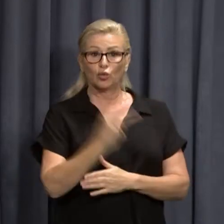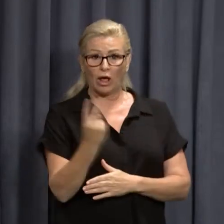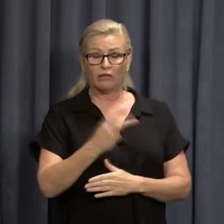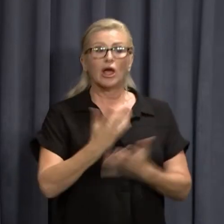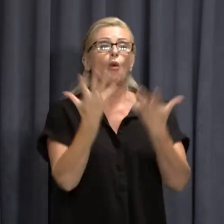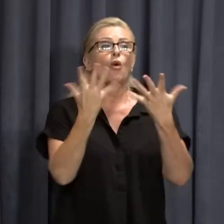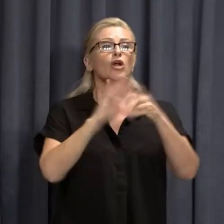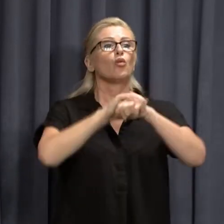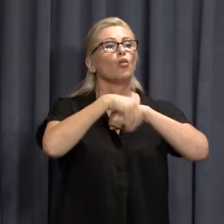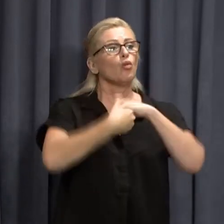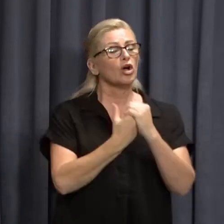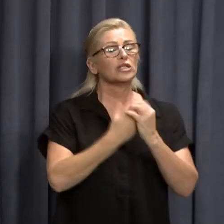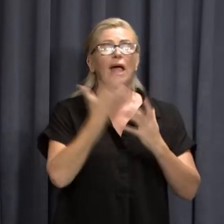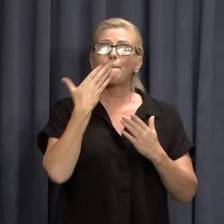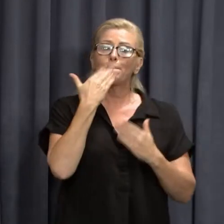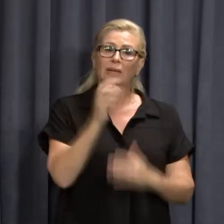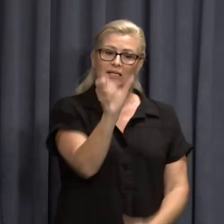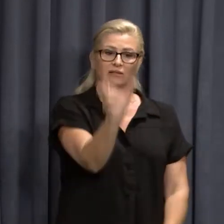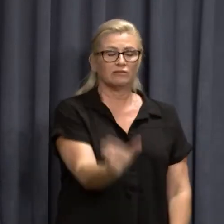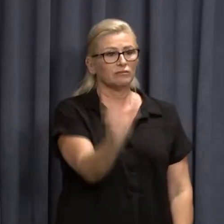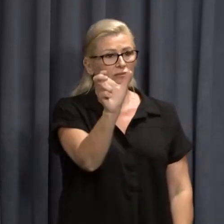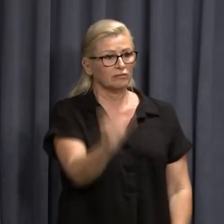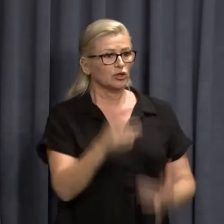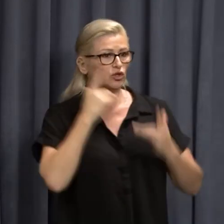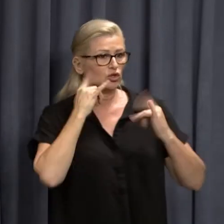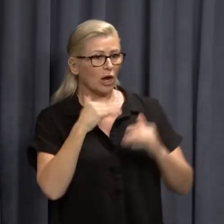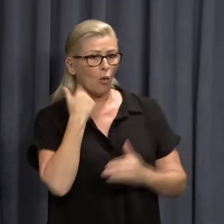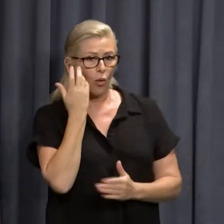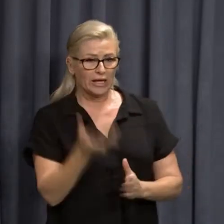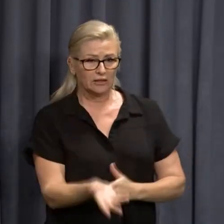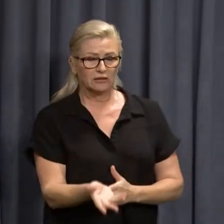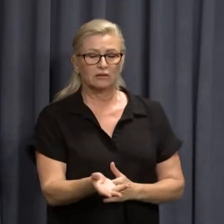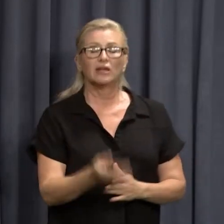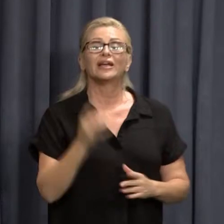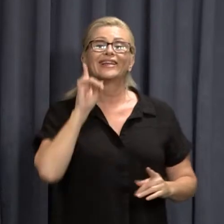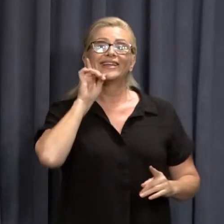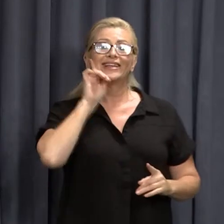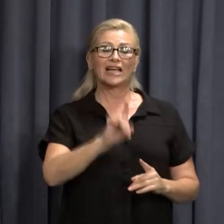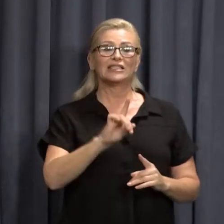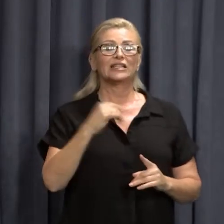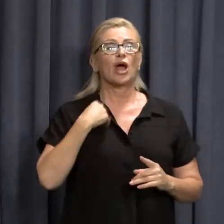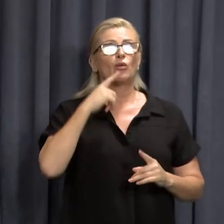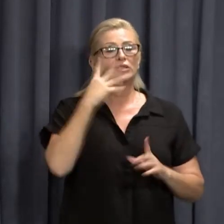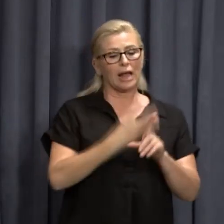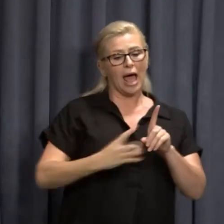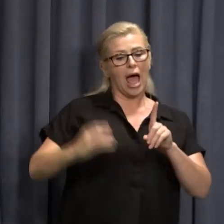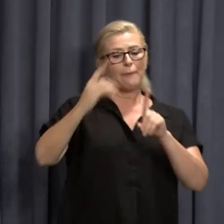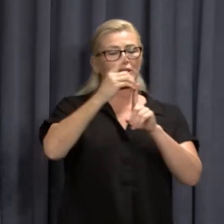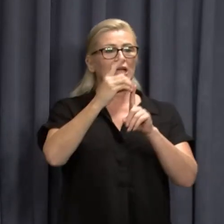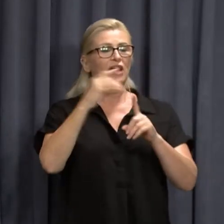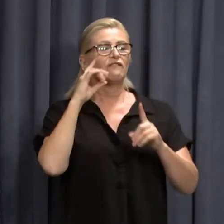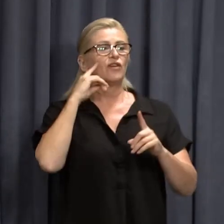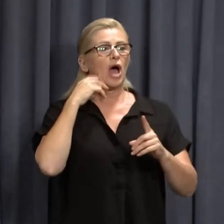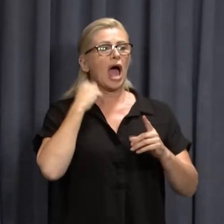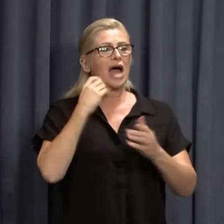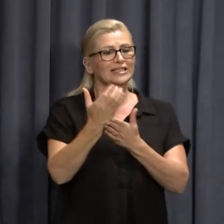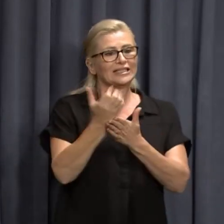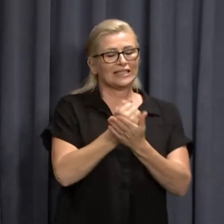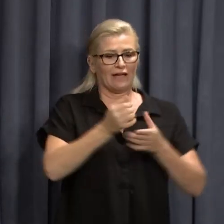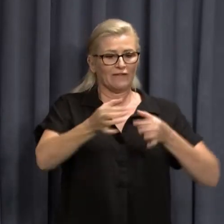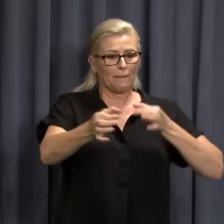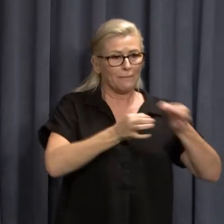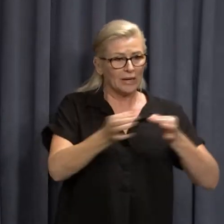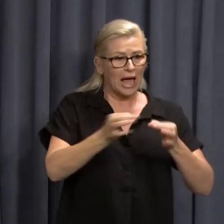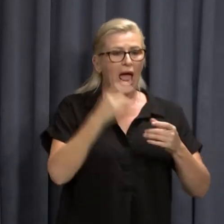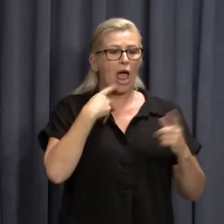and continue to check in using the apps. Yesterday we announced our updated safe transition plan and modified quarantine